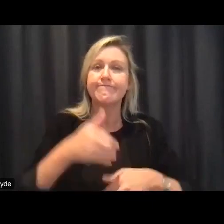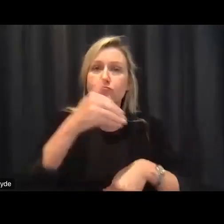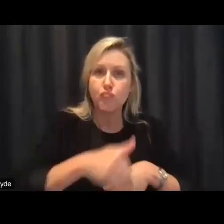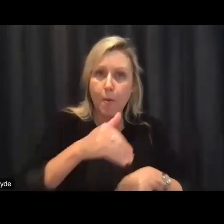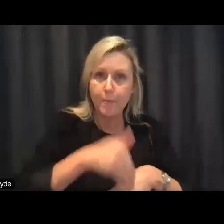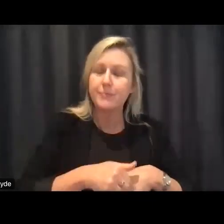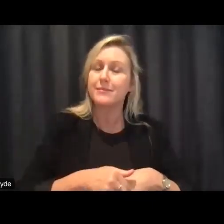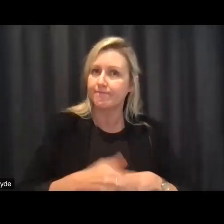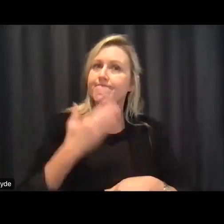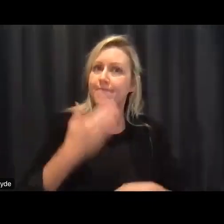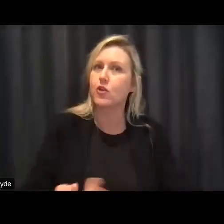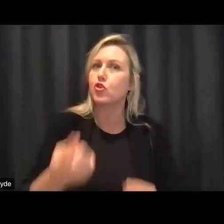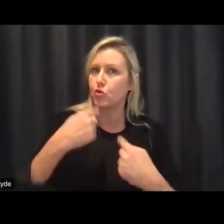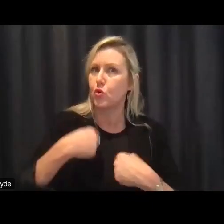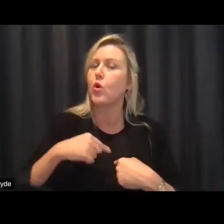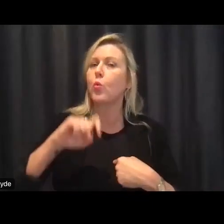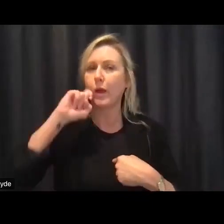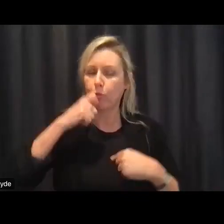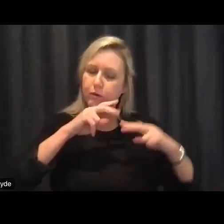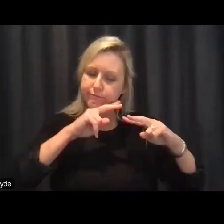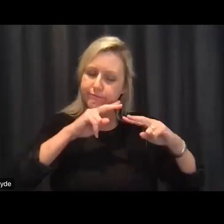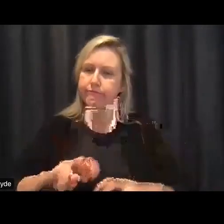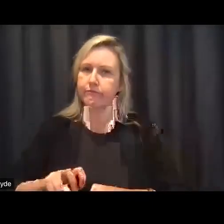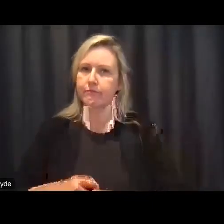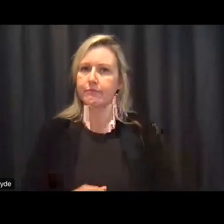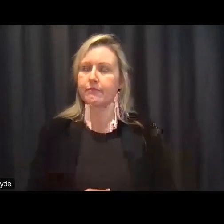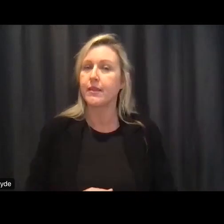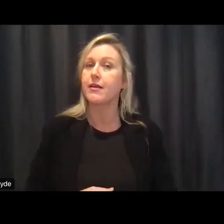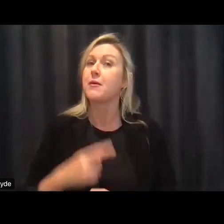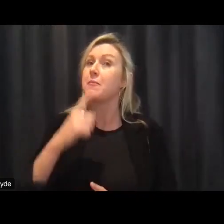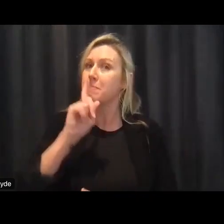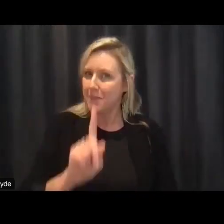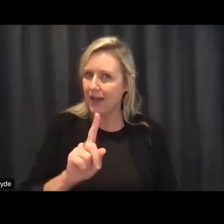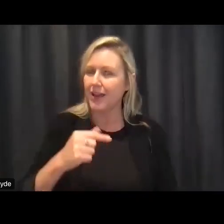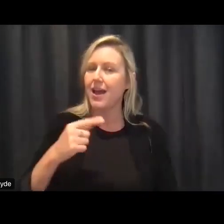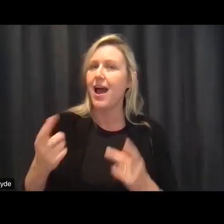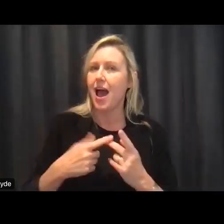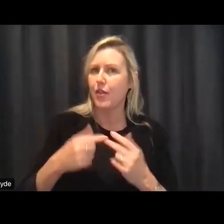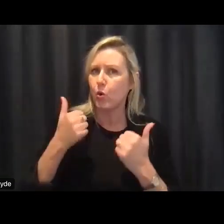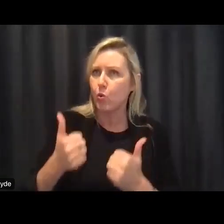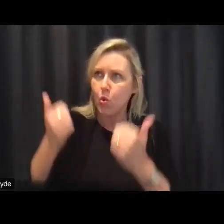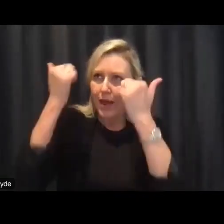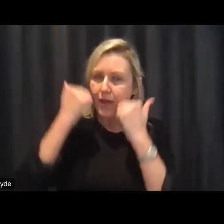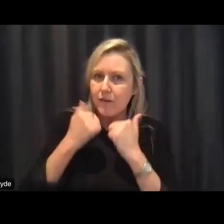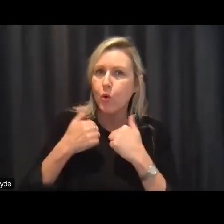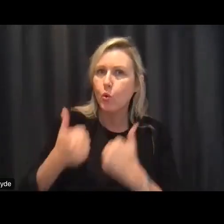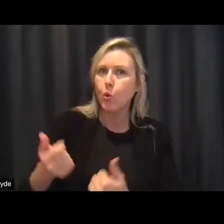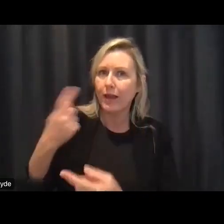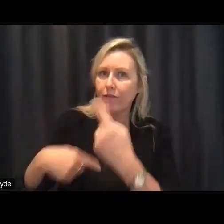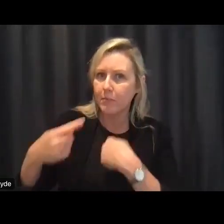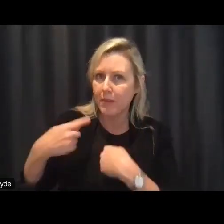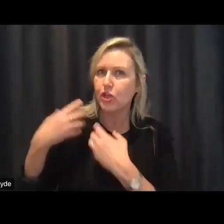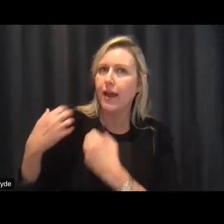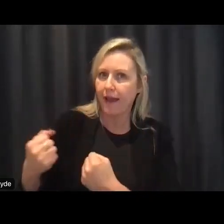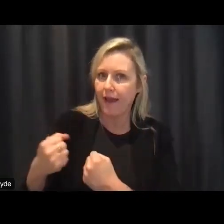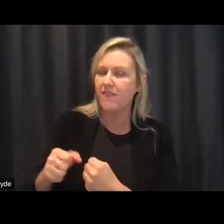but we've also got an enormous amount of data and evidence and that's on what that's what we're going to build the review